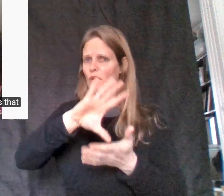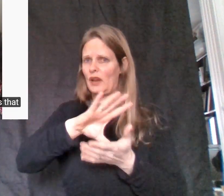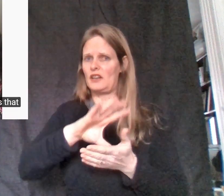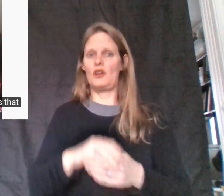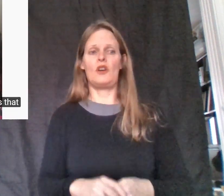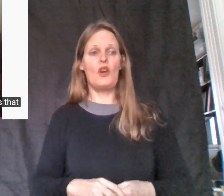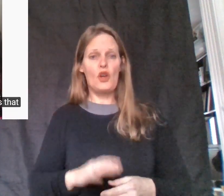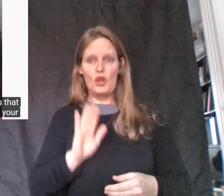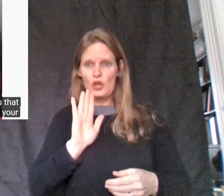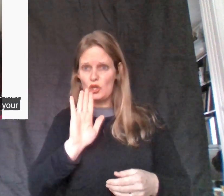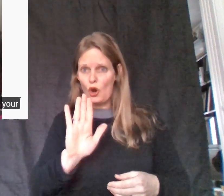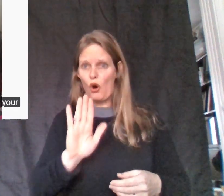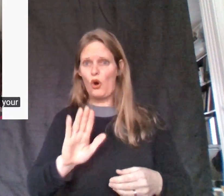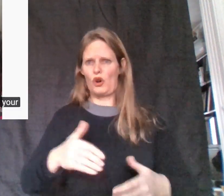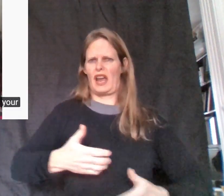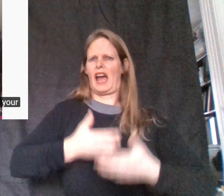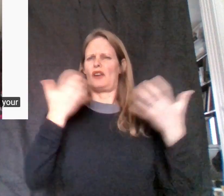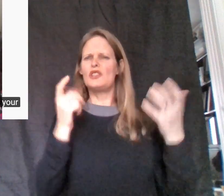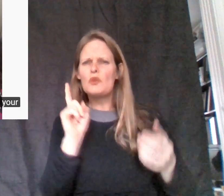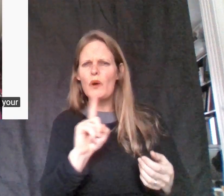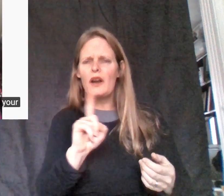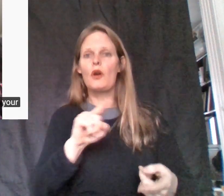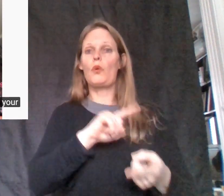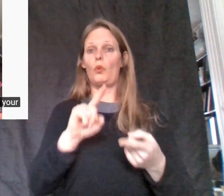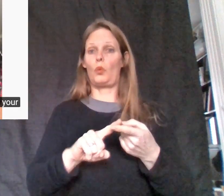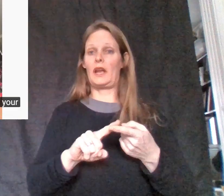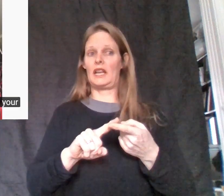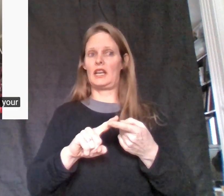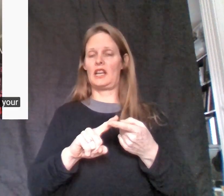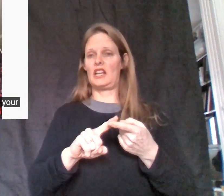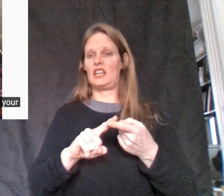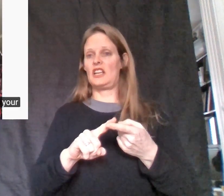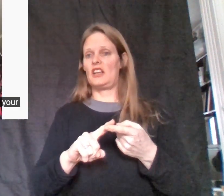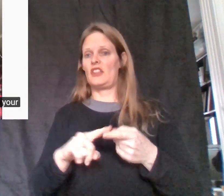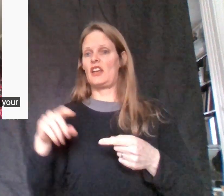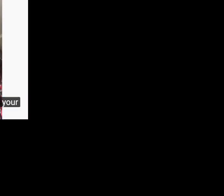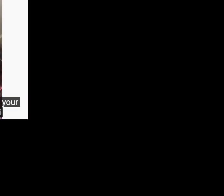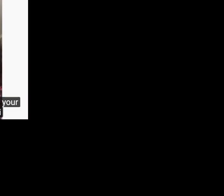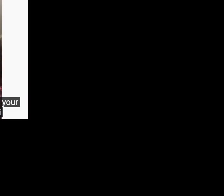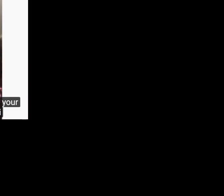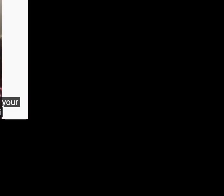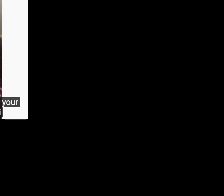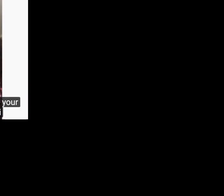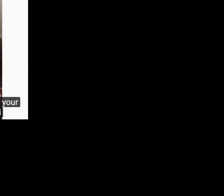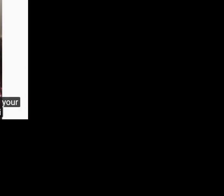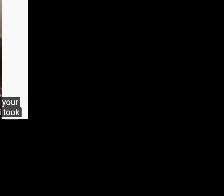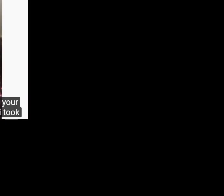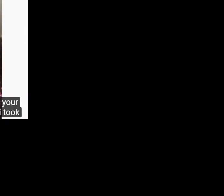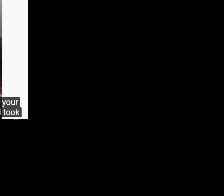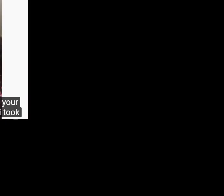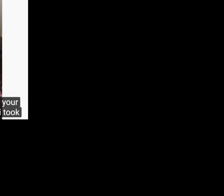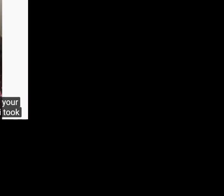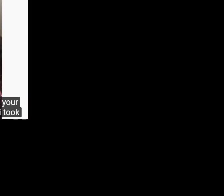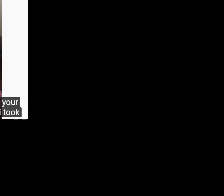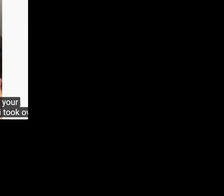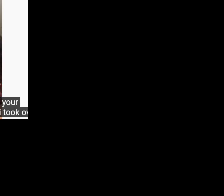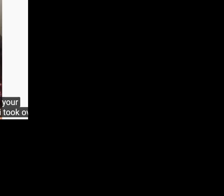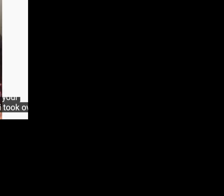Where was your outrage when the Khashoggi took over the